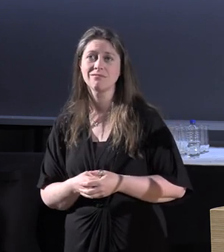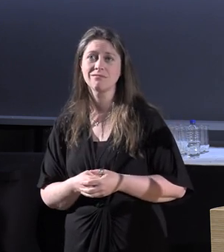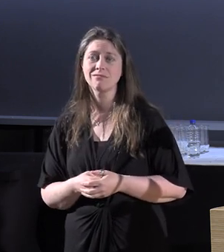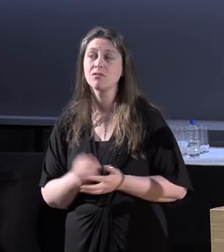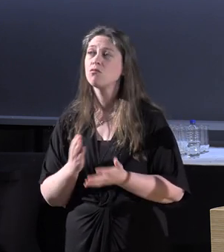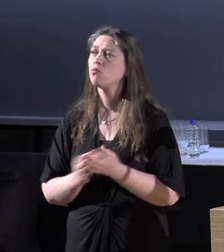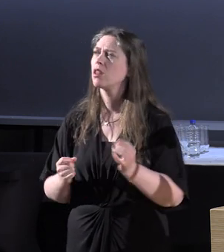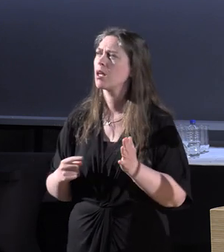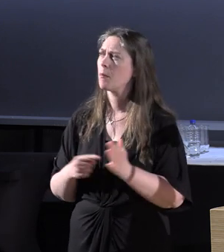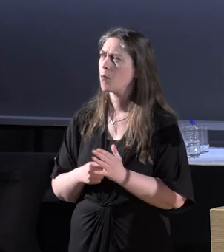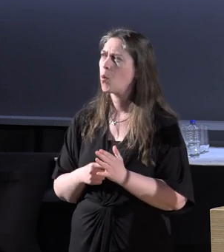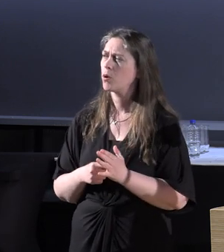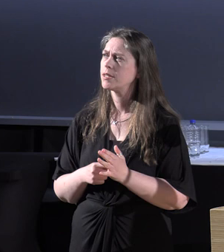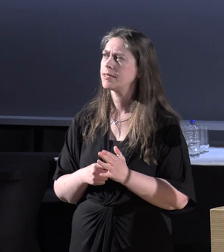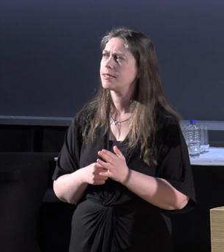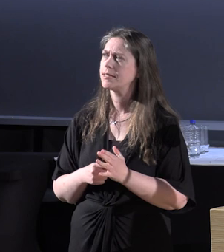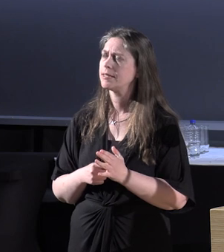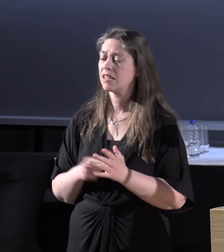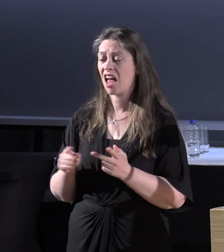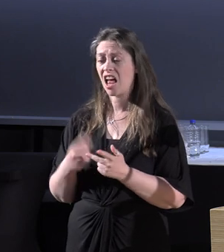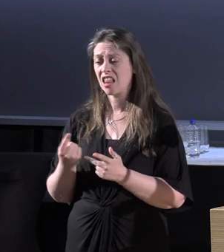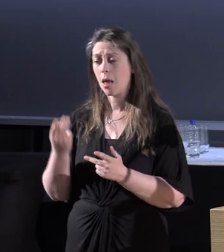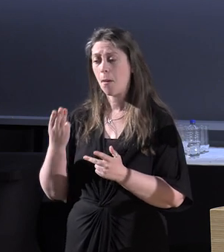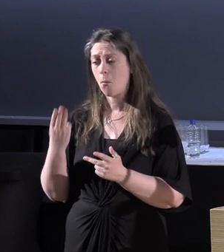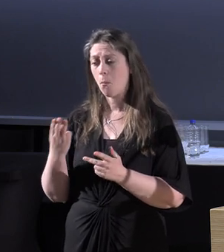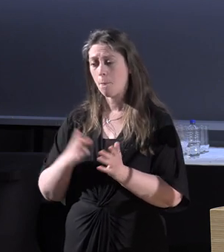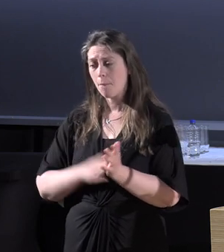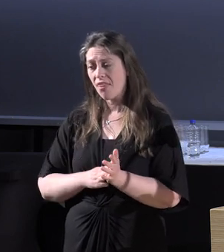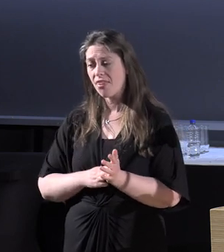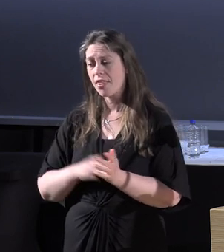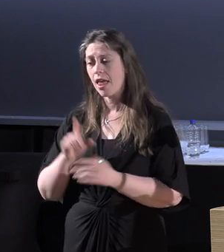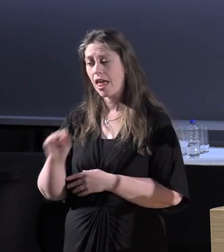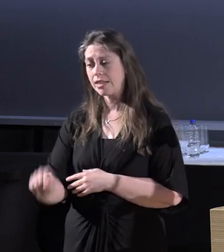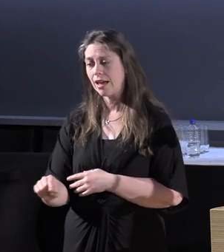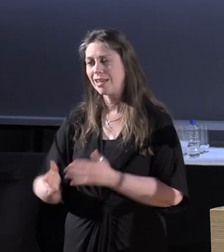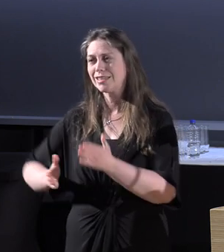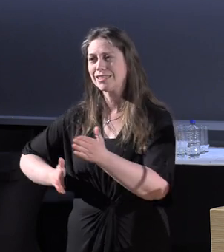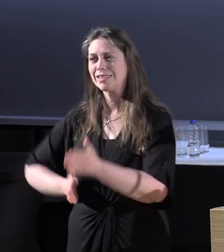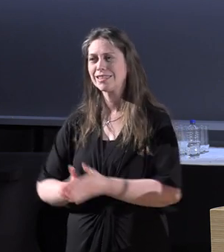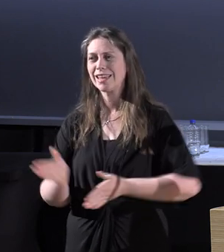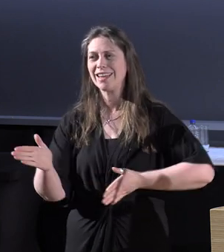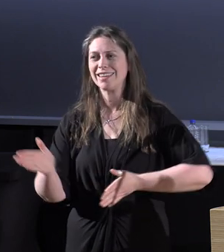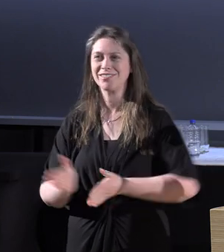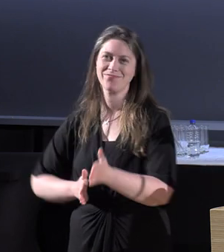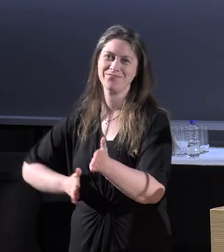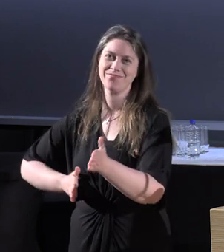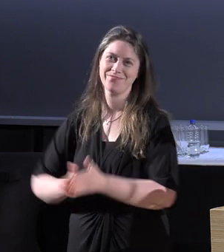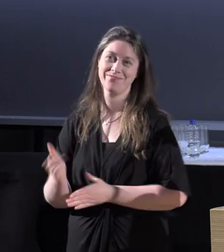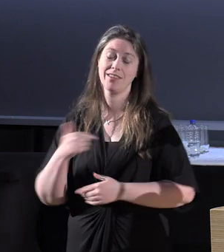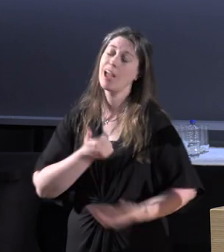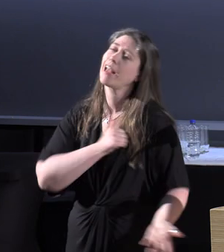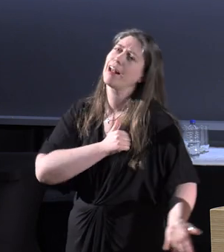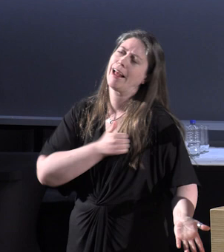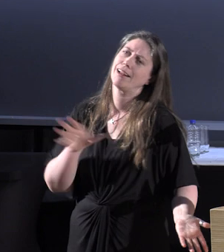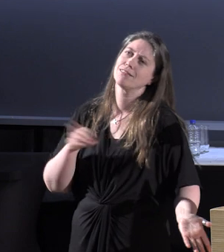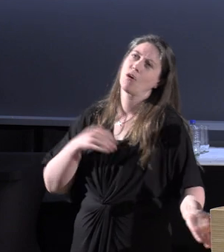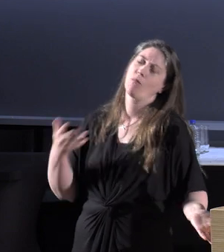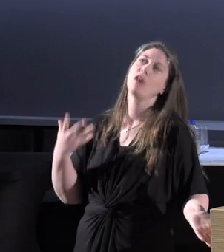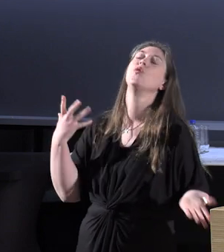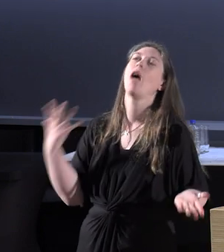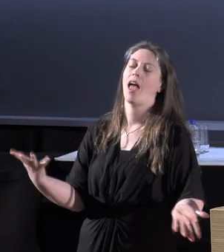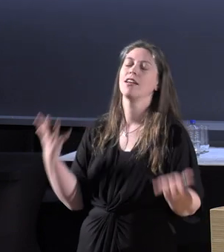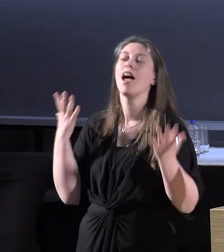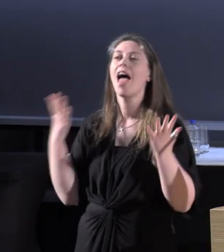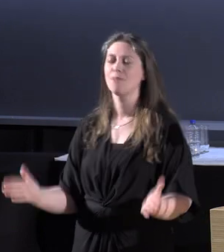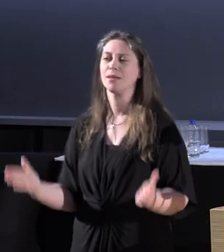Importantly, within another month, I was skating because being Canadian, you have to skate.